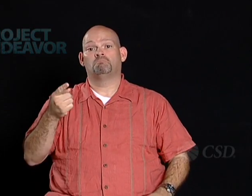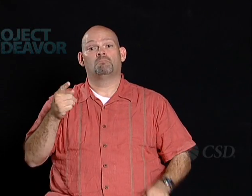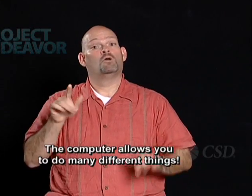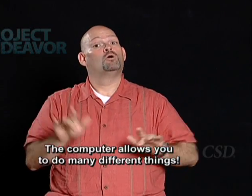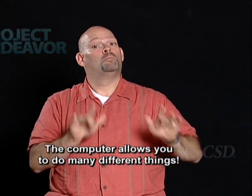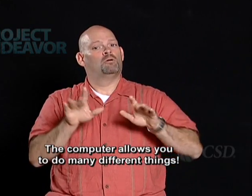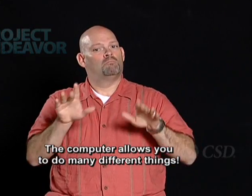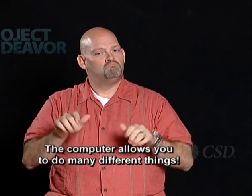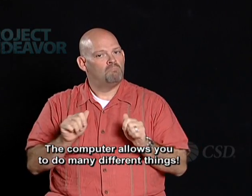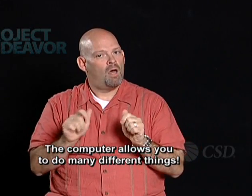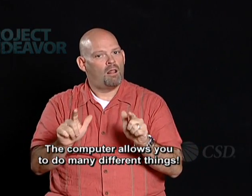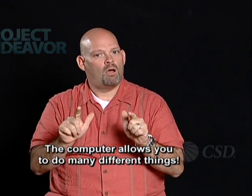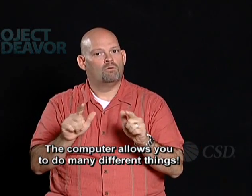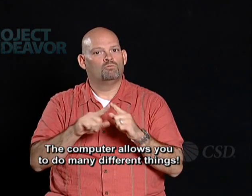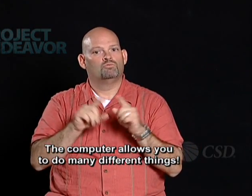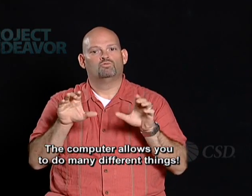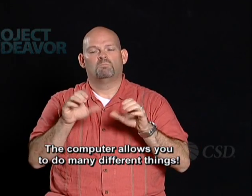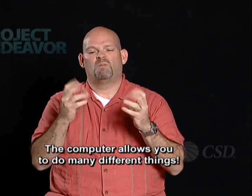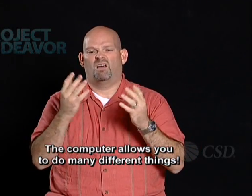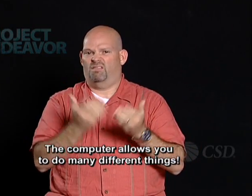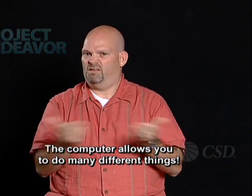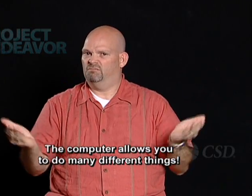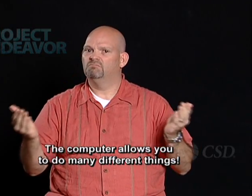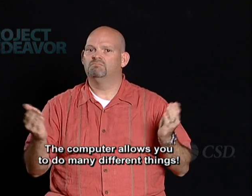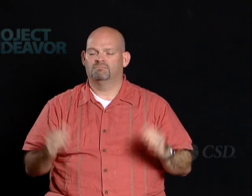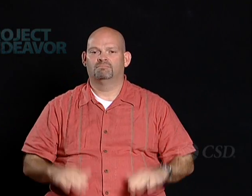The computer allows you to do many different things.